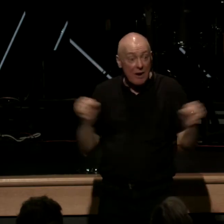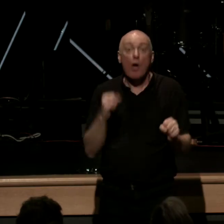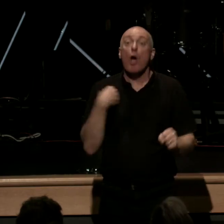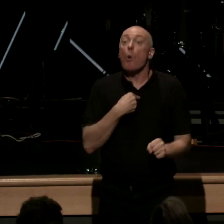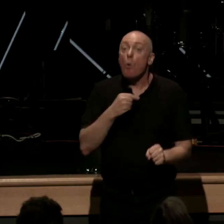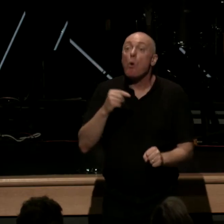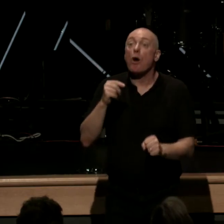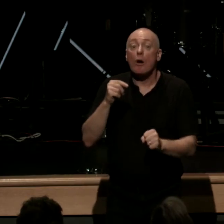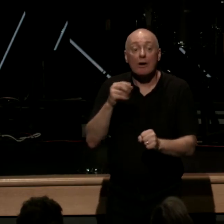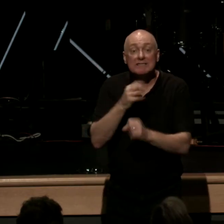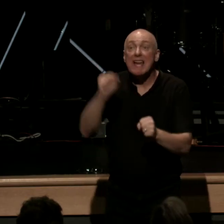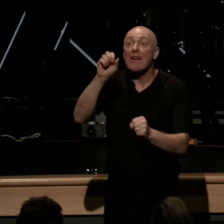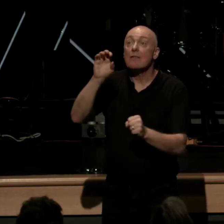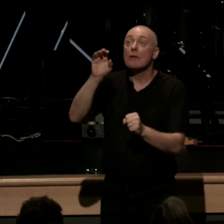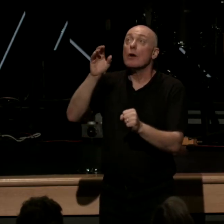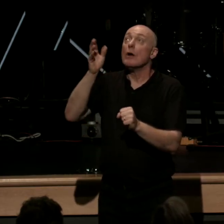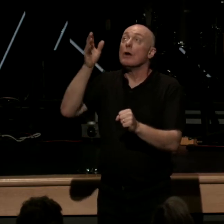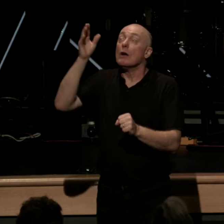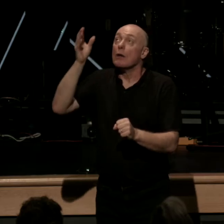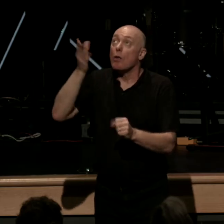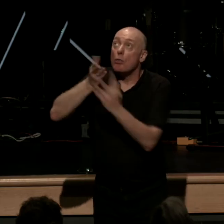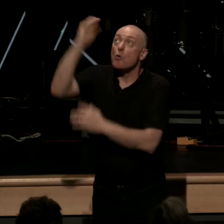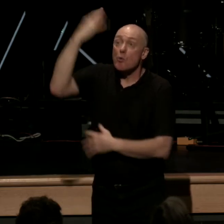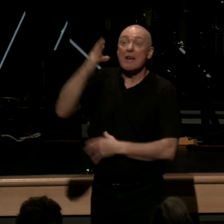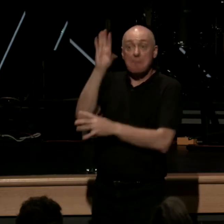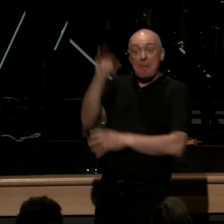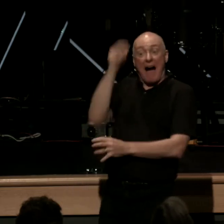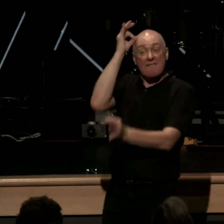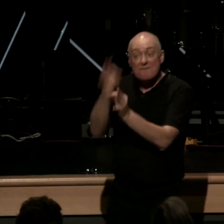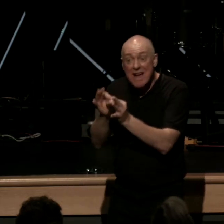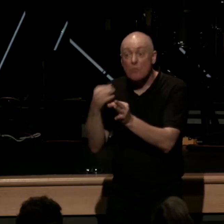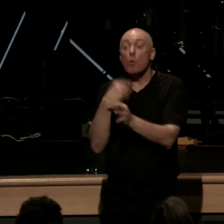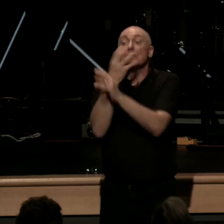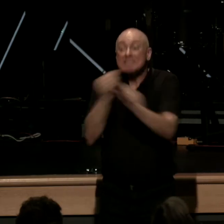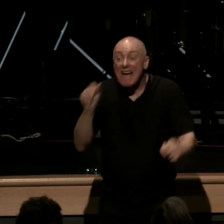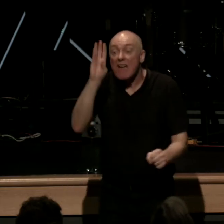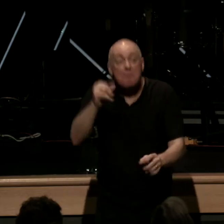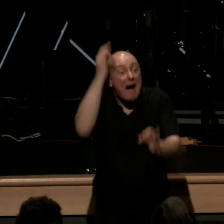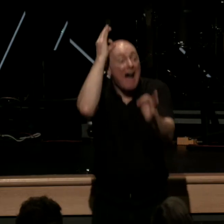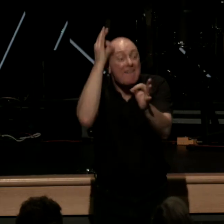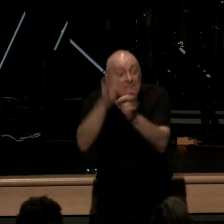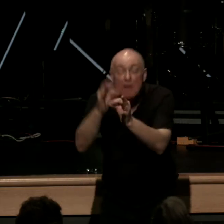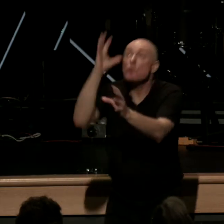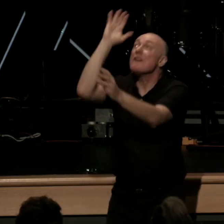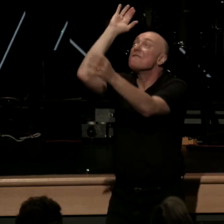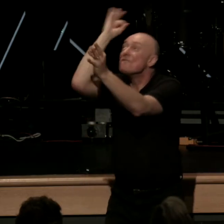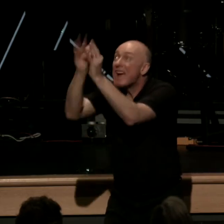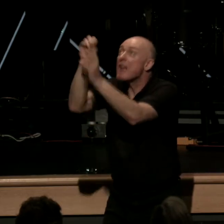grace through faith through faith faith is the instrument by which we are saved as we place that in Christ and then receive Christ